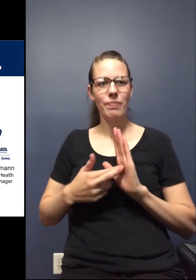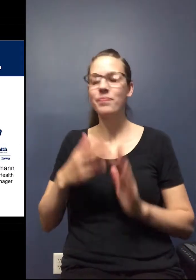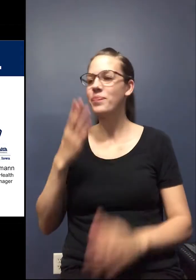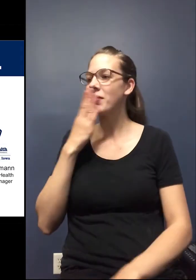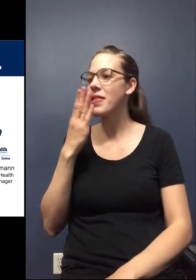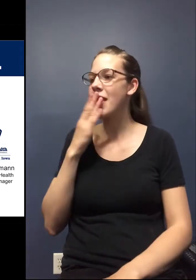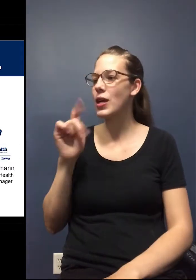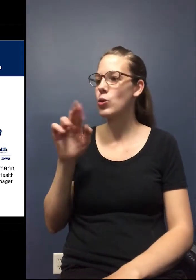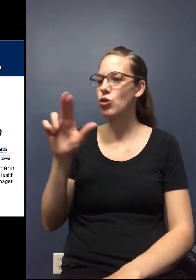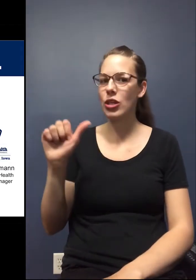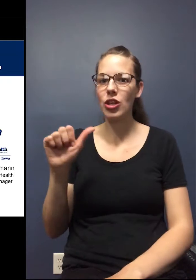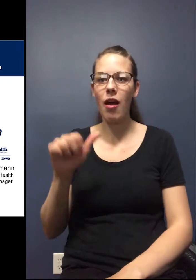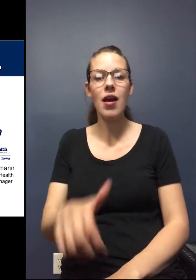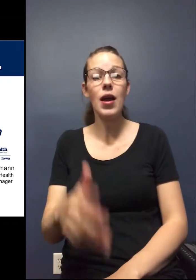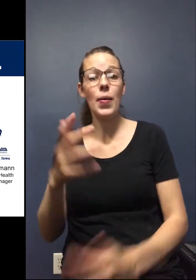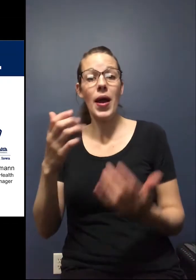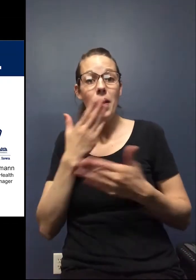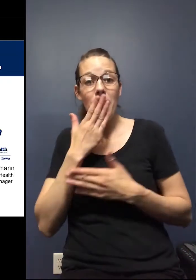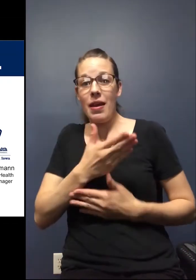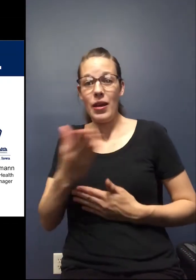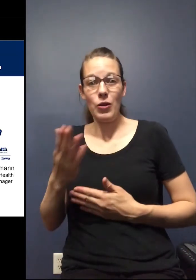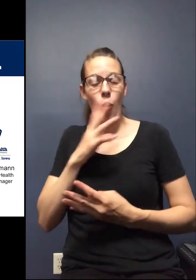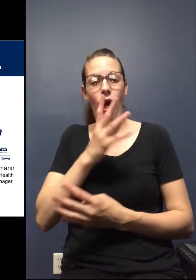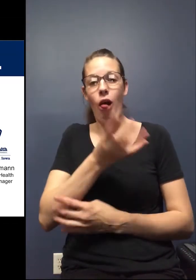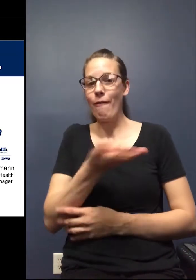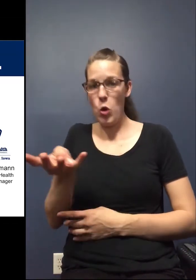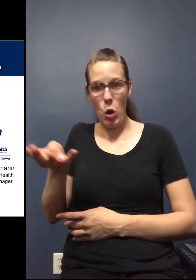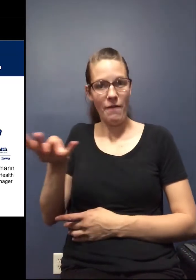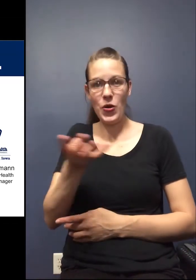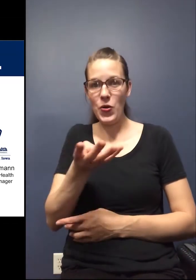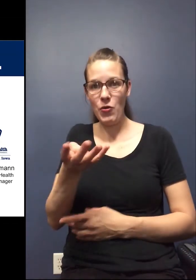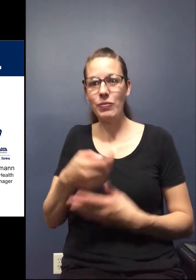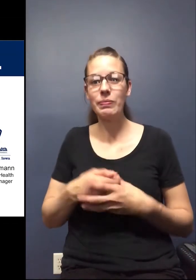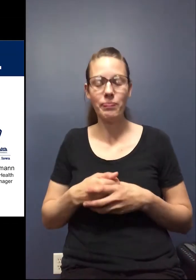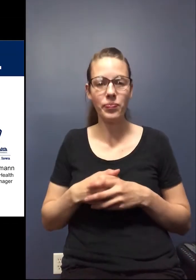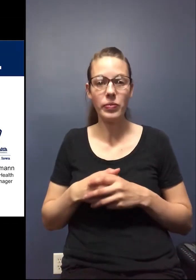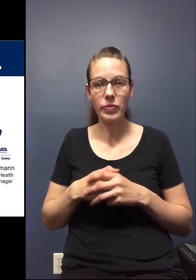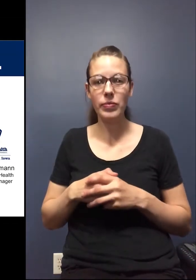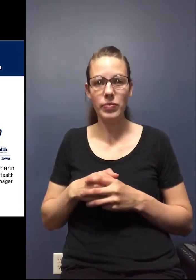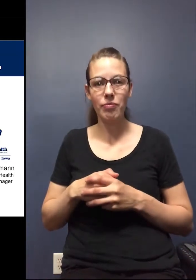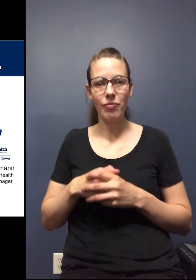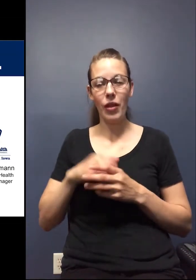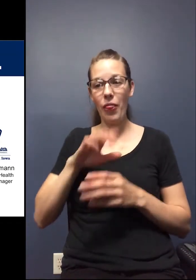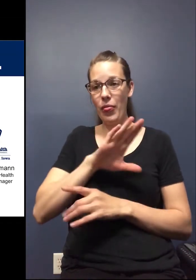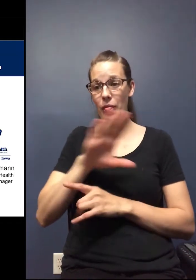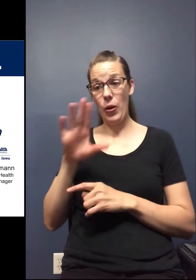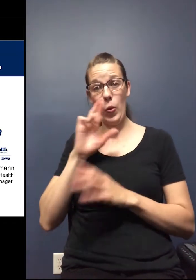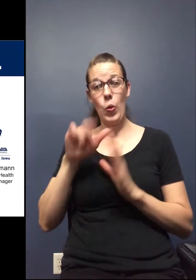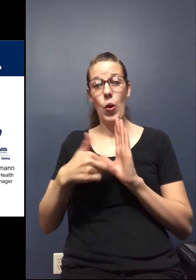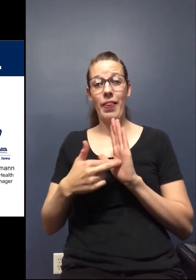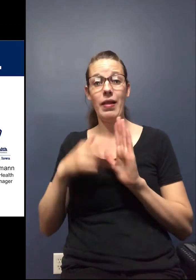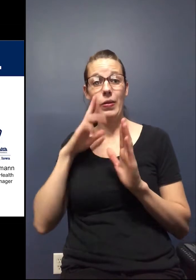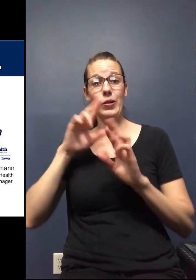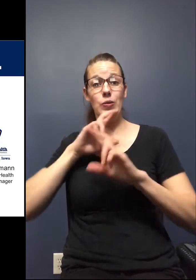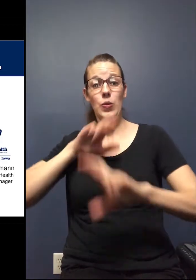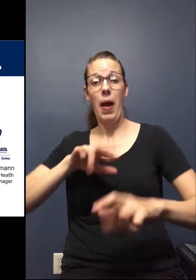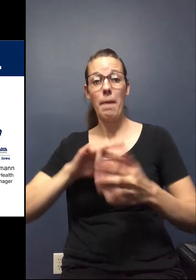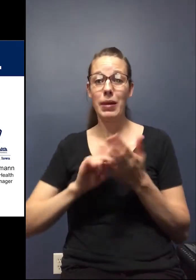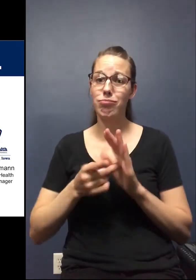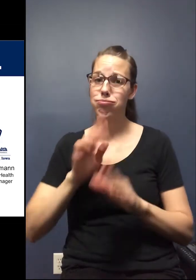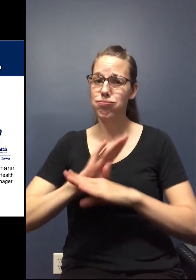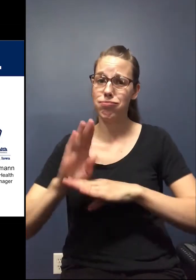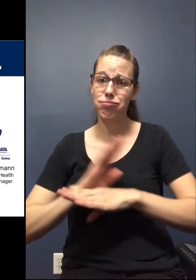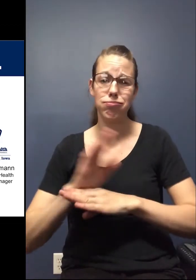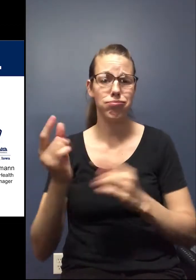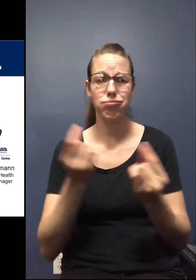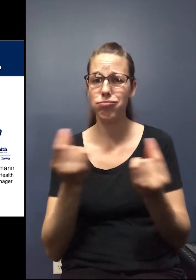Thank you, Trisha. And I just want to say thank you to all four of our panelists for today. Because of their role in this response, they're all very